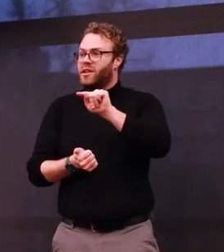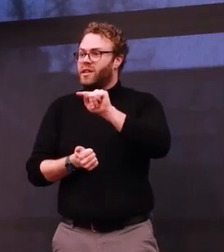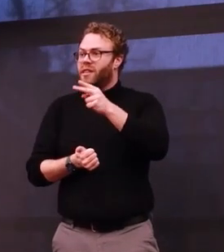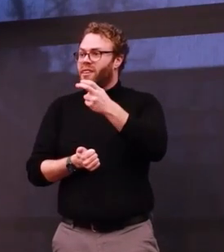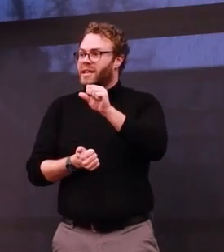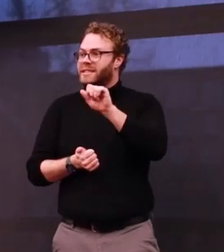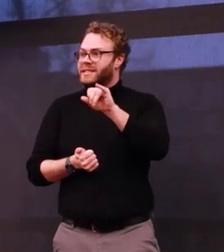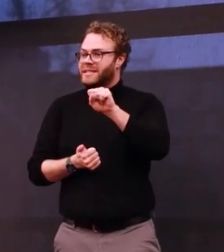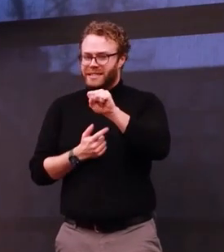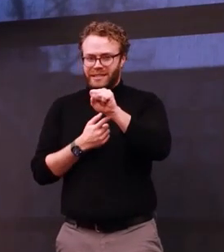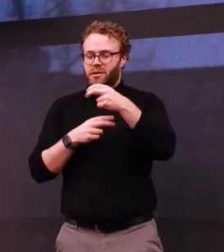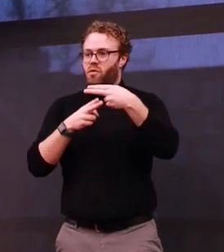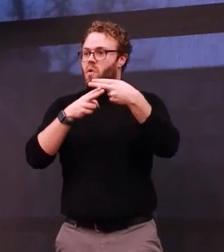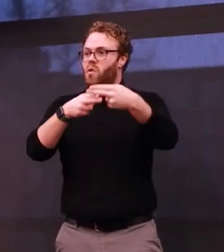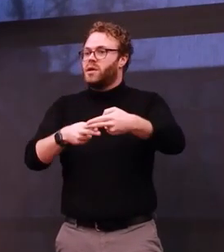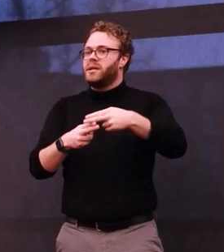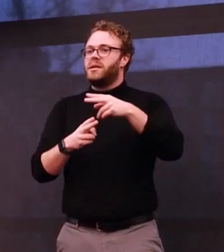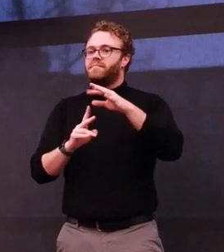Signifying Silence.